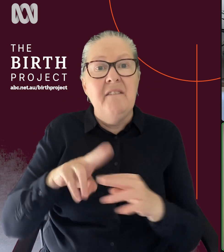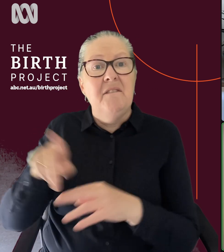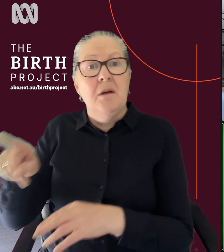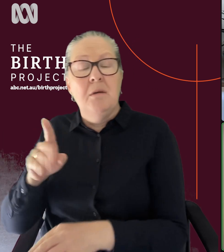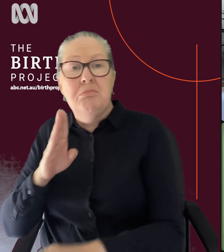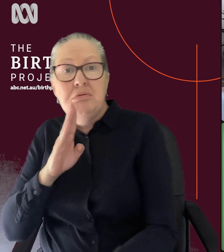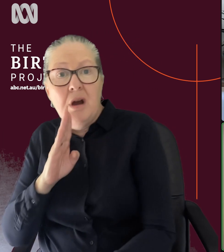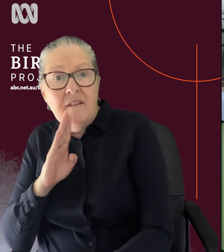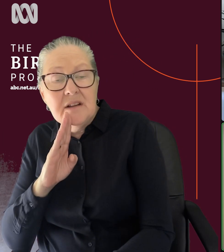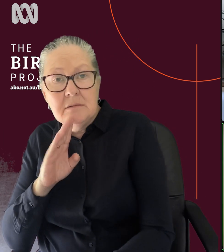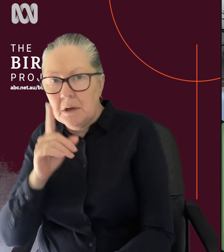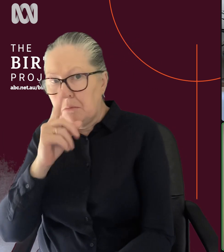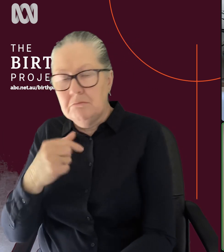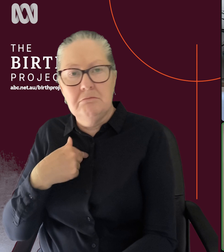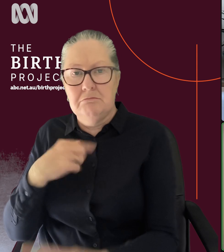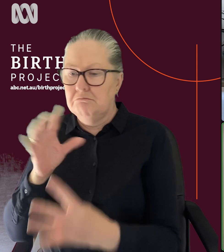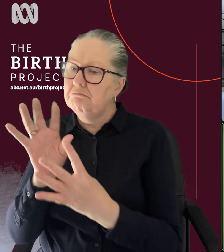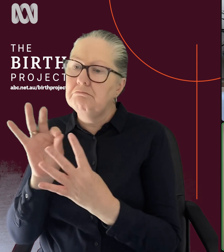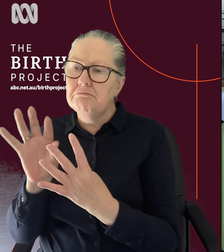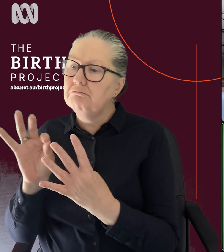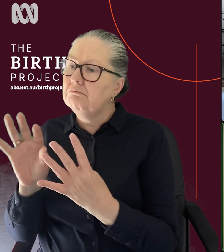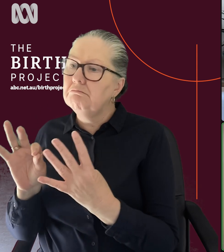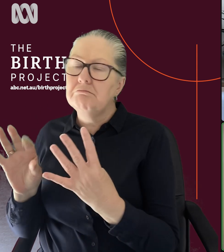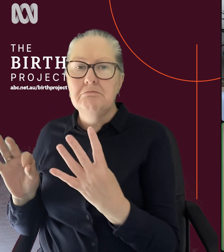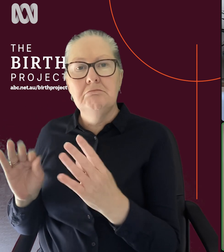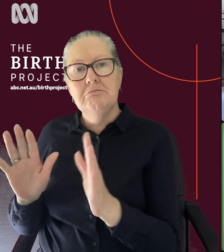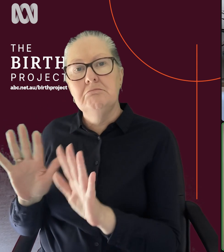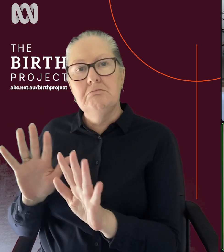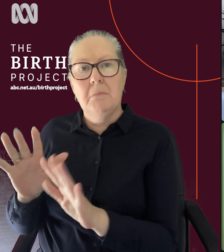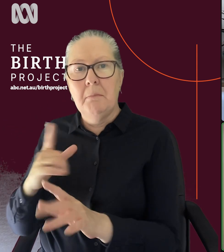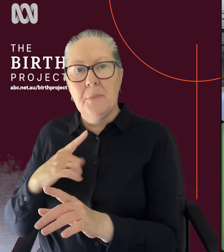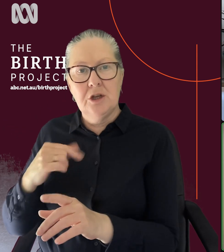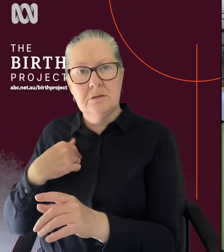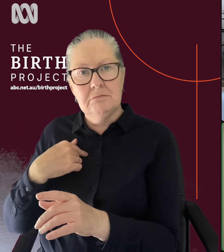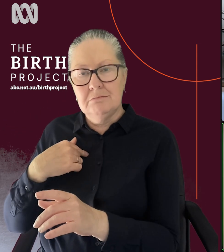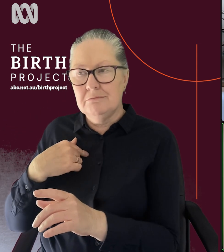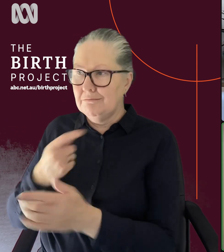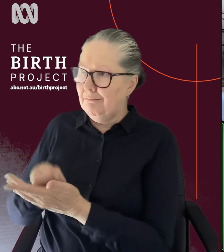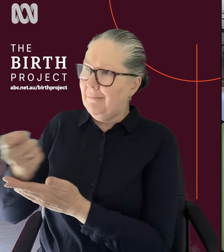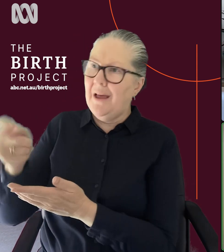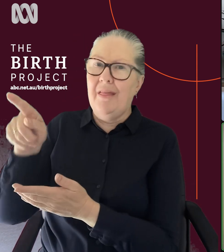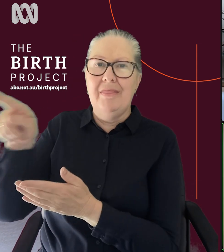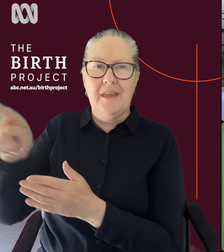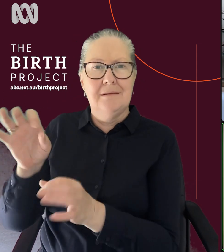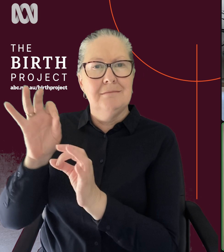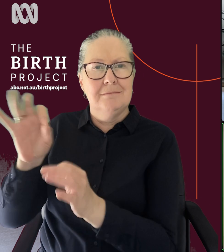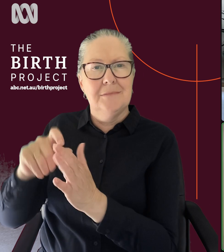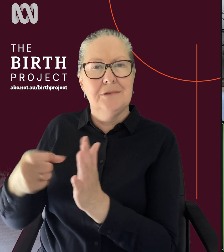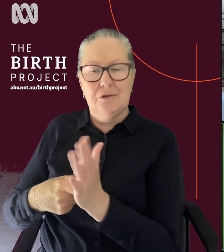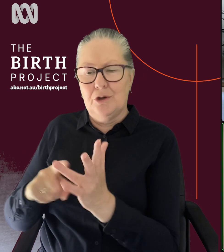private sector, you can pretty much pick and choose within reason, um, because you're employing that obstetrician to look after you. Um, so the, yeah,